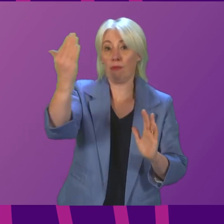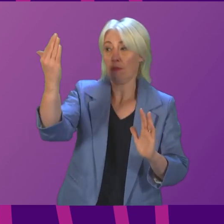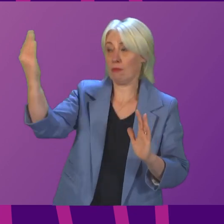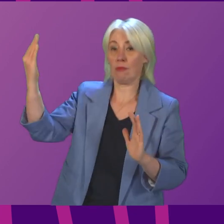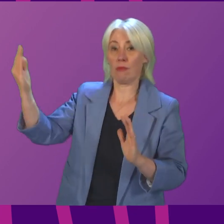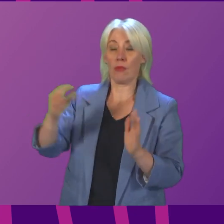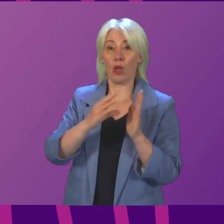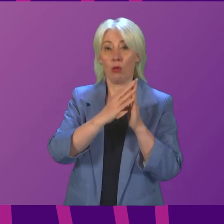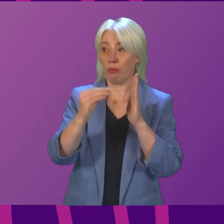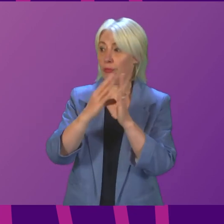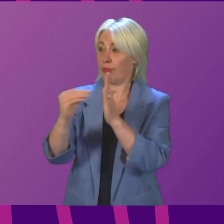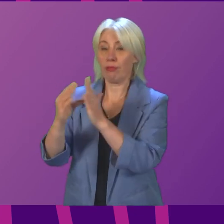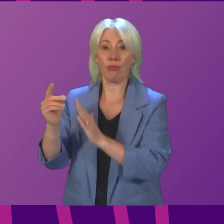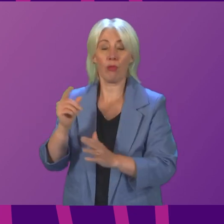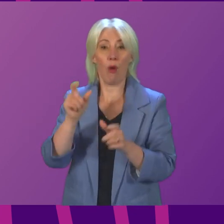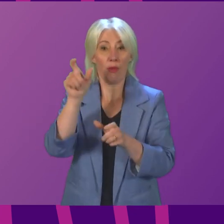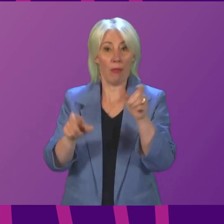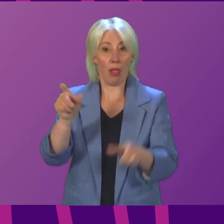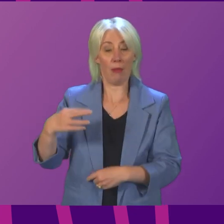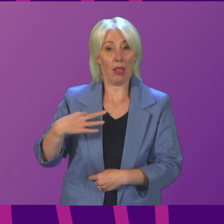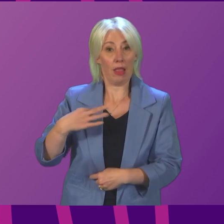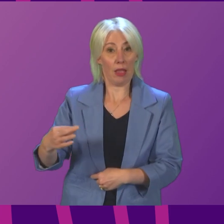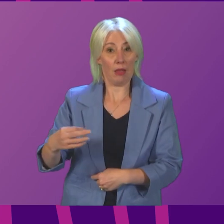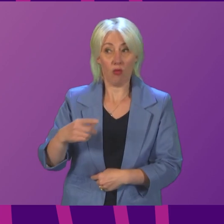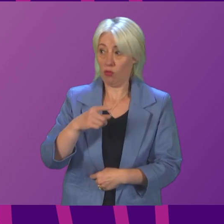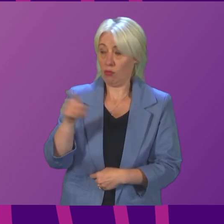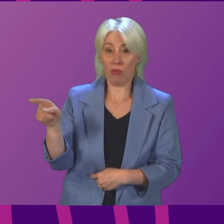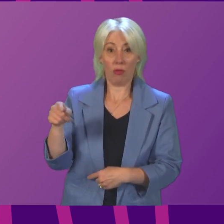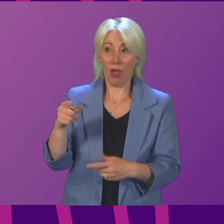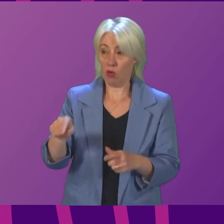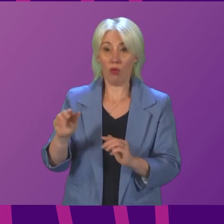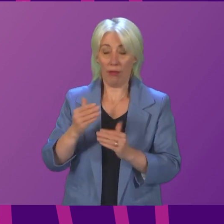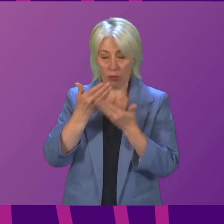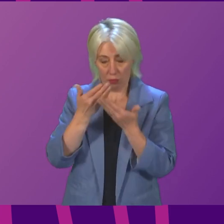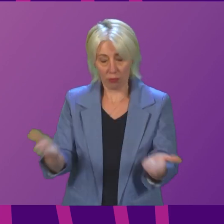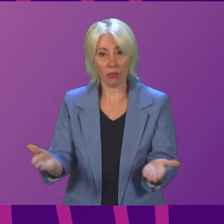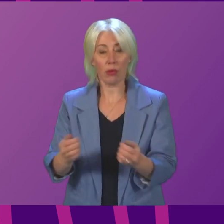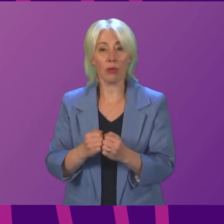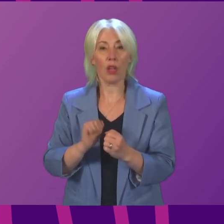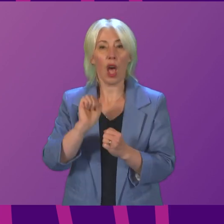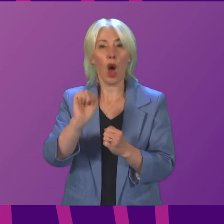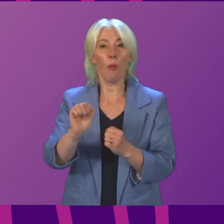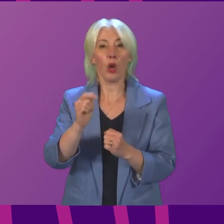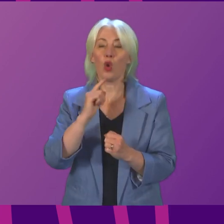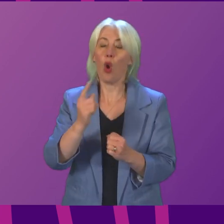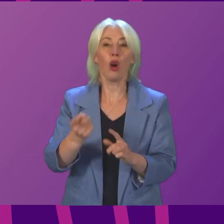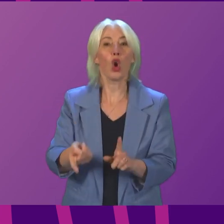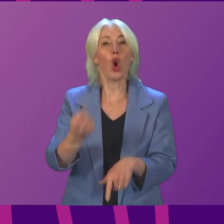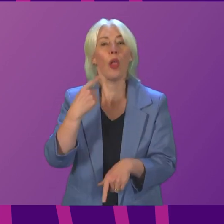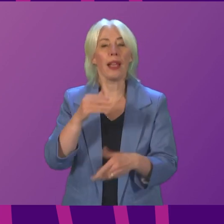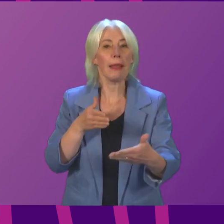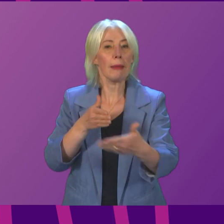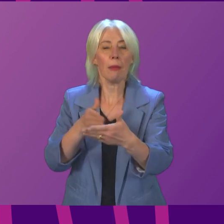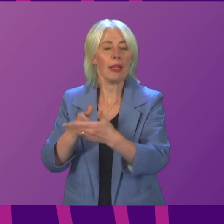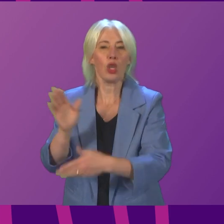people of Scotland who have elected you and whom you serve. But that's not the limit of your calling. There are all